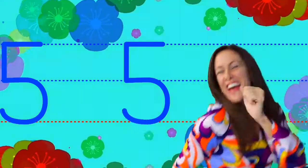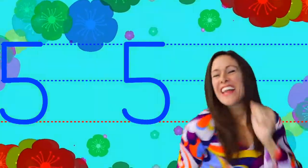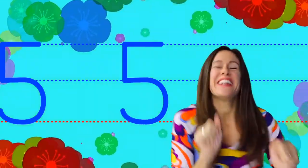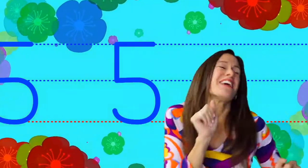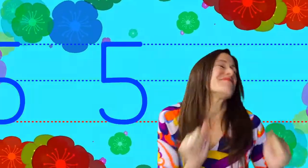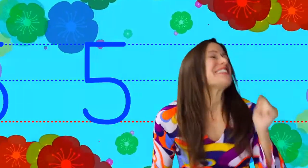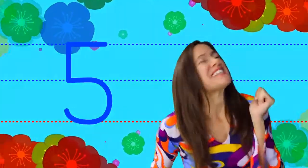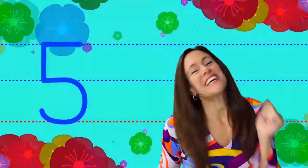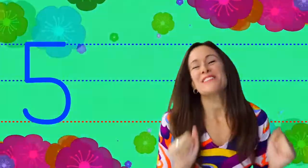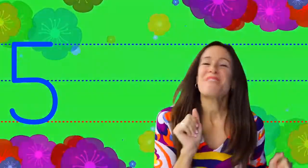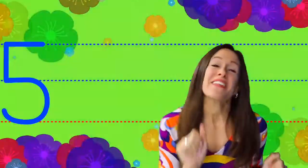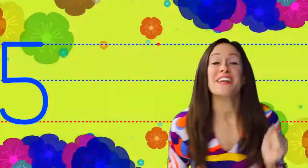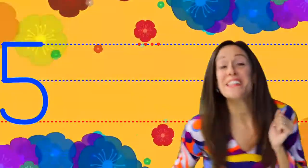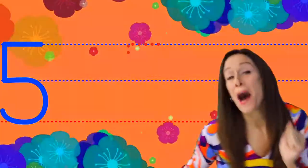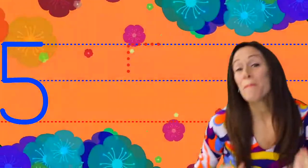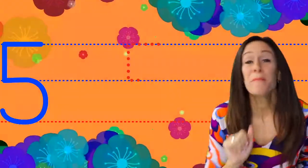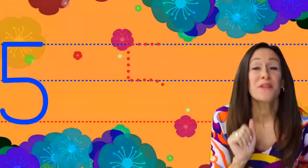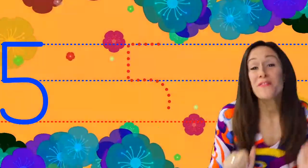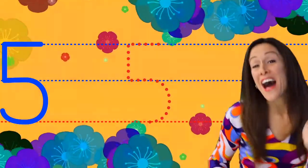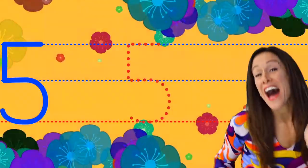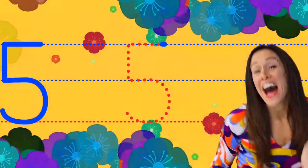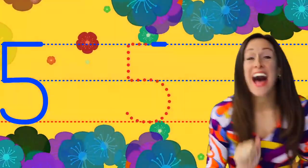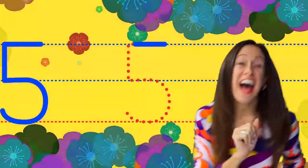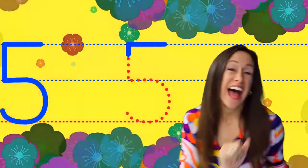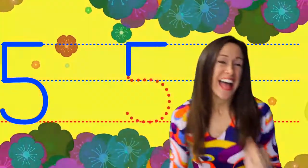Let me tell you about the number five